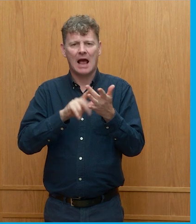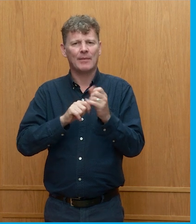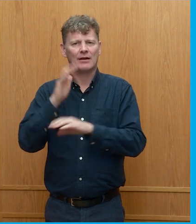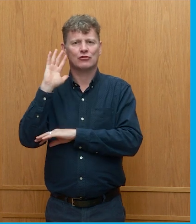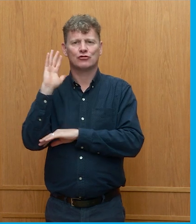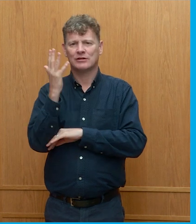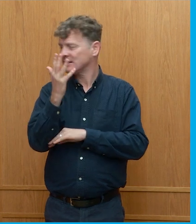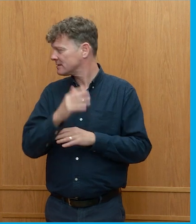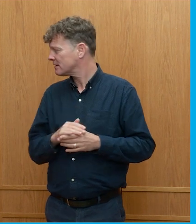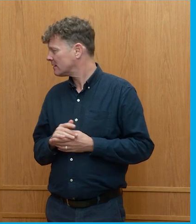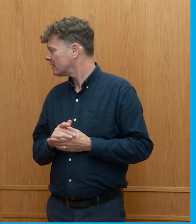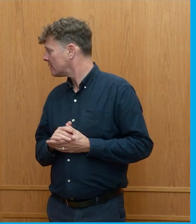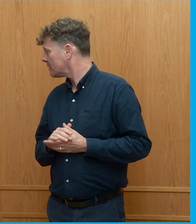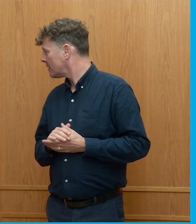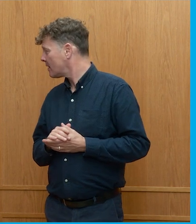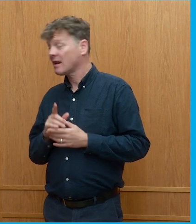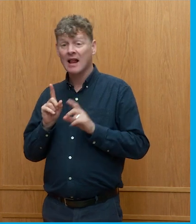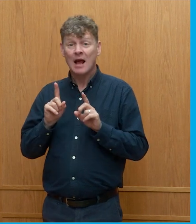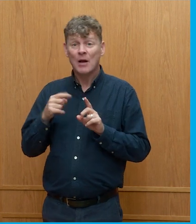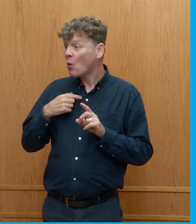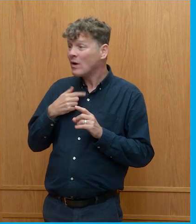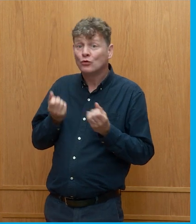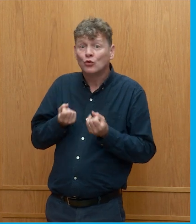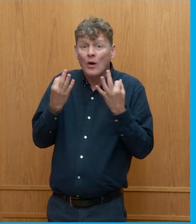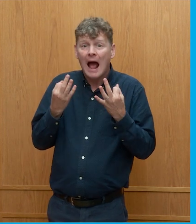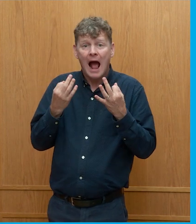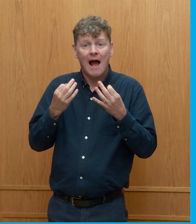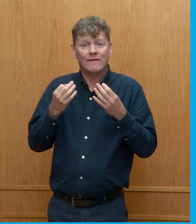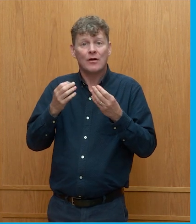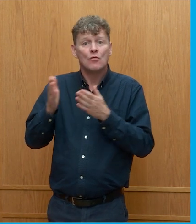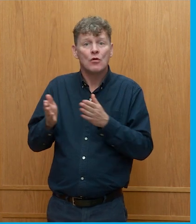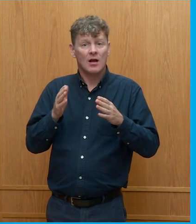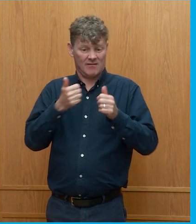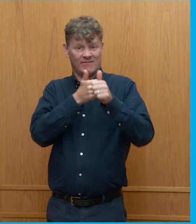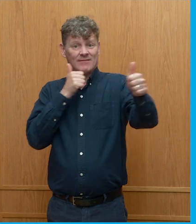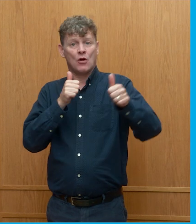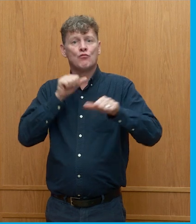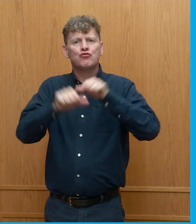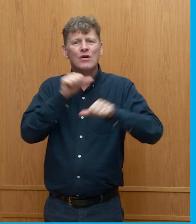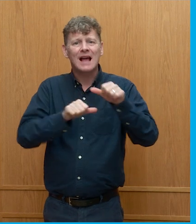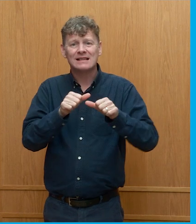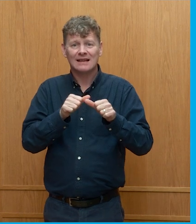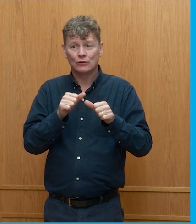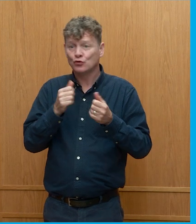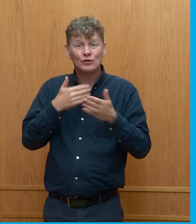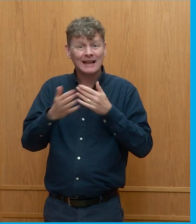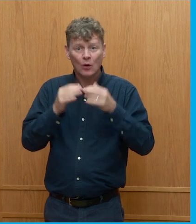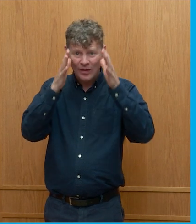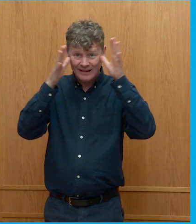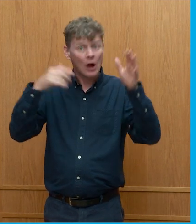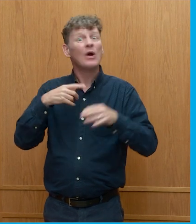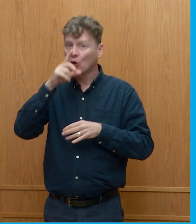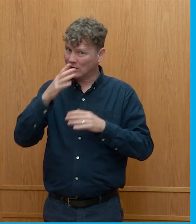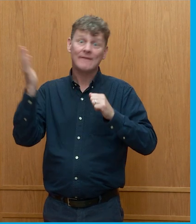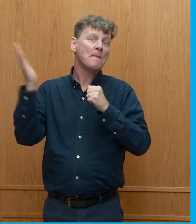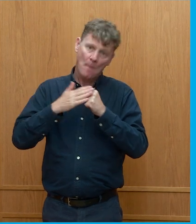it's quite good but then we don't have the processing capacity in scotland to deal with it so we could actually have a lot more fantasy